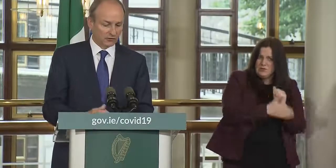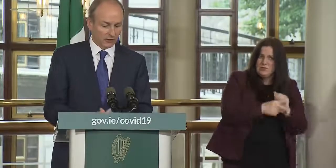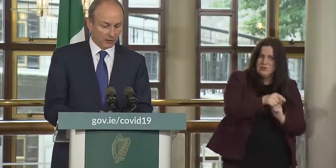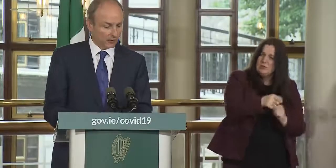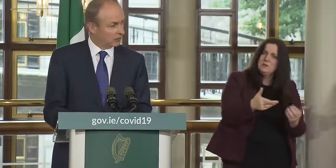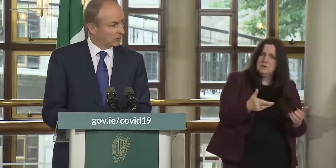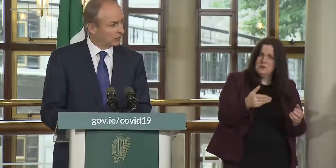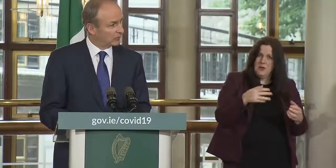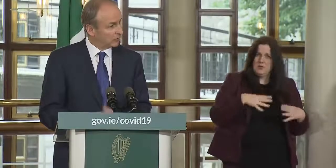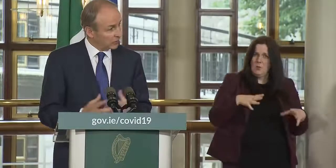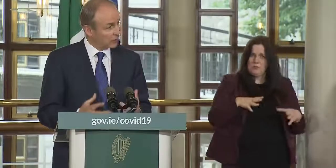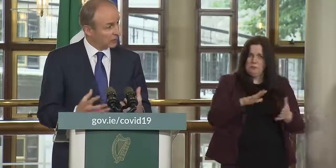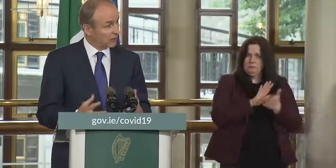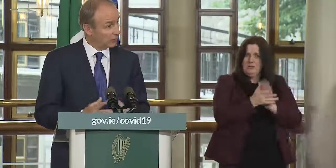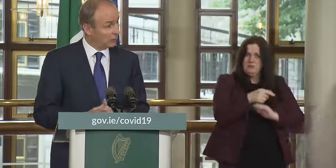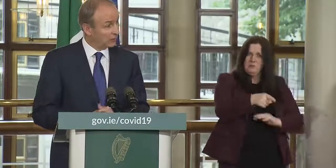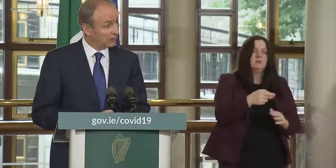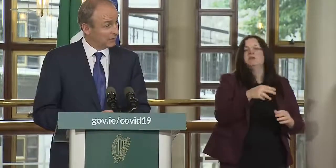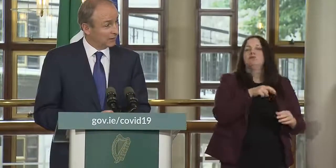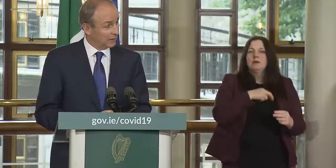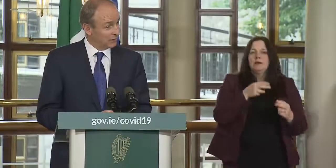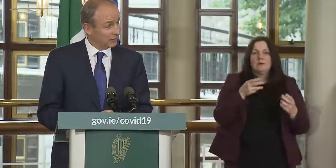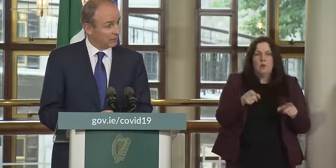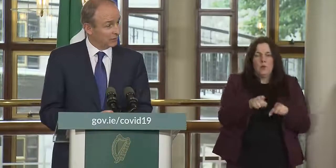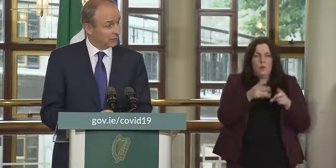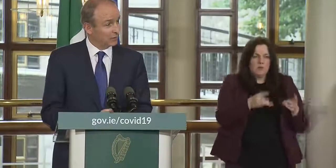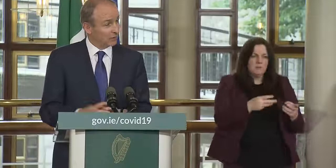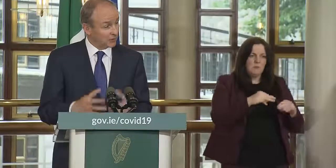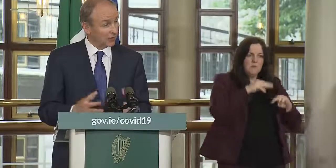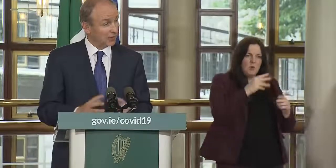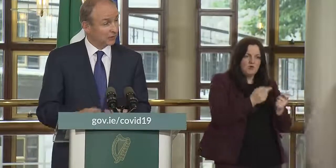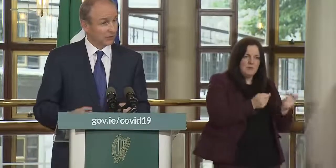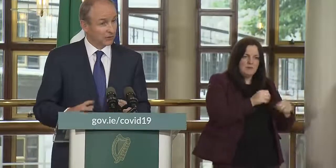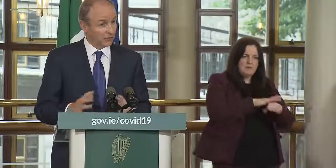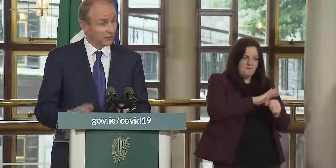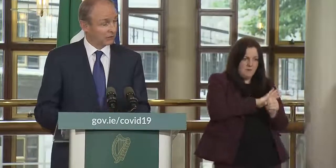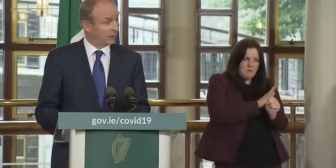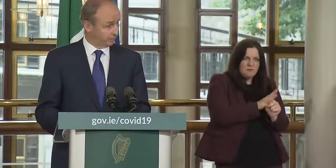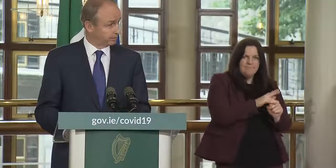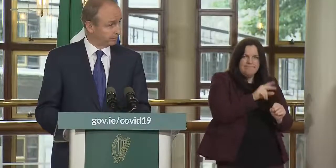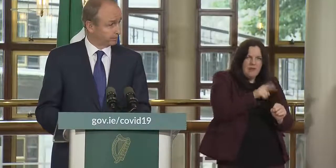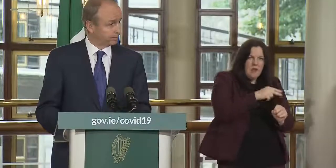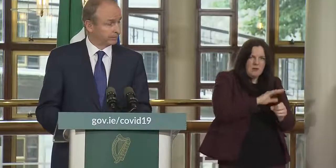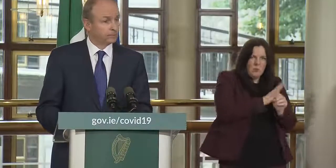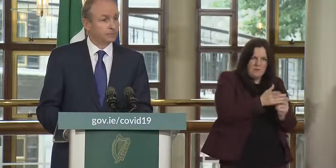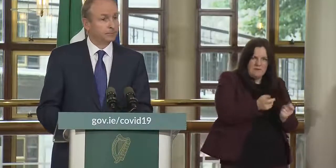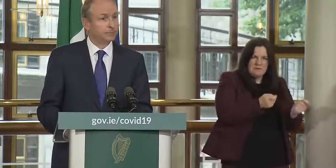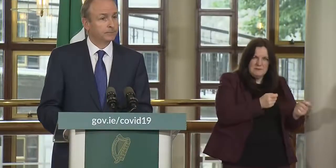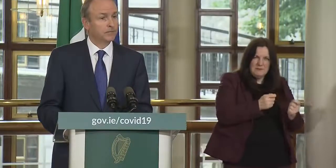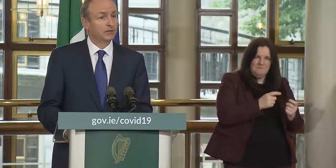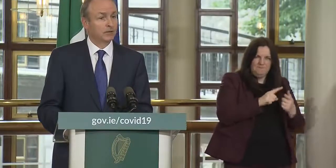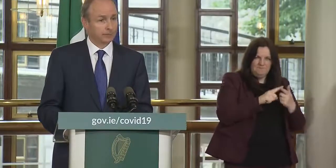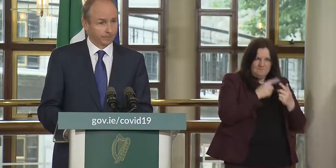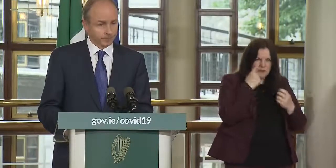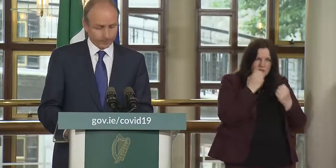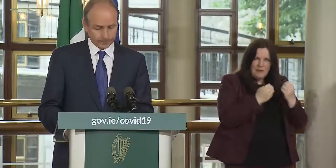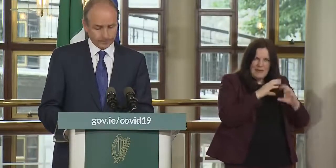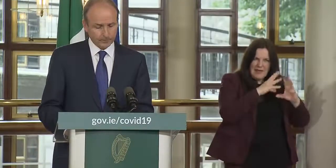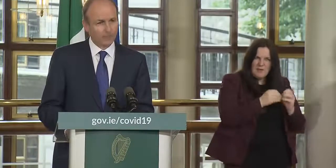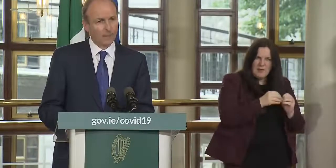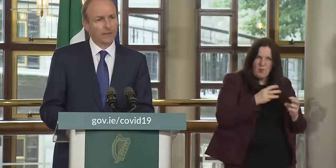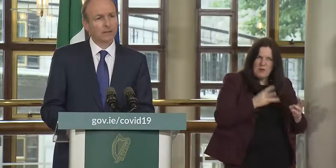progress as i said earlier in terms of the treatment of non-covid illnesses and disease and diagnostics and so on gavin